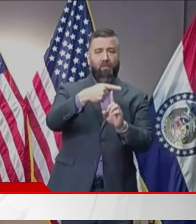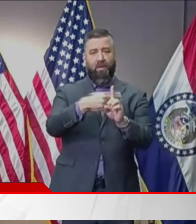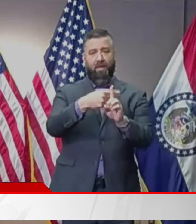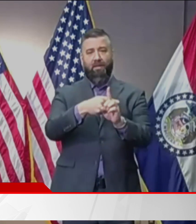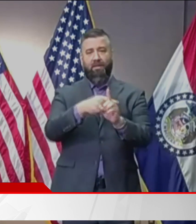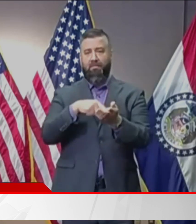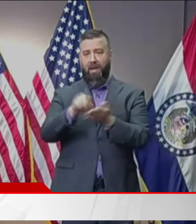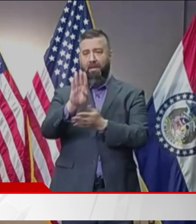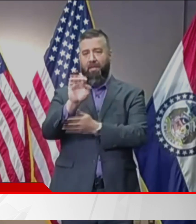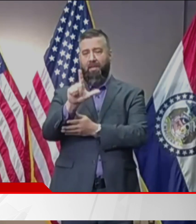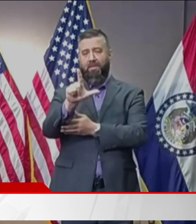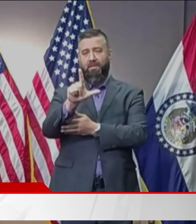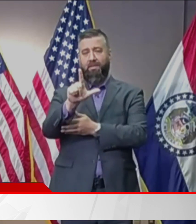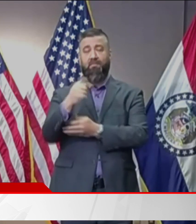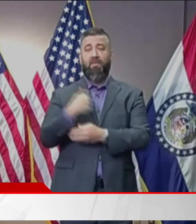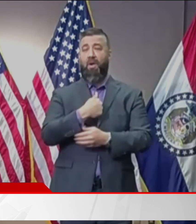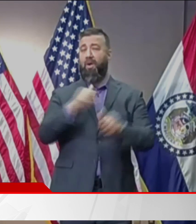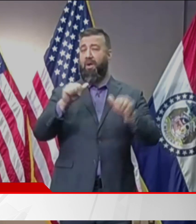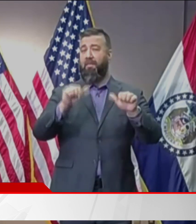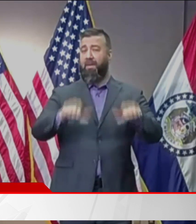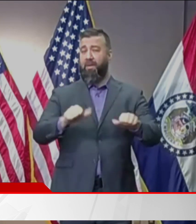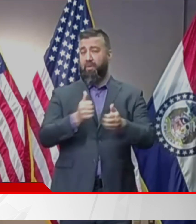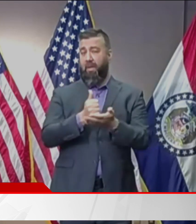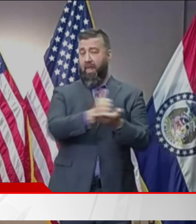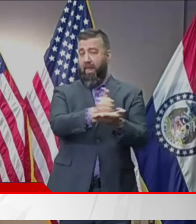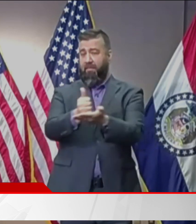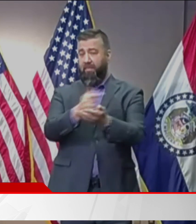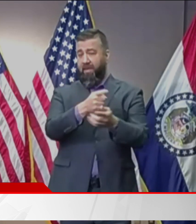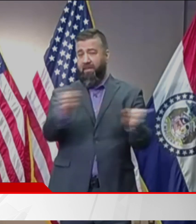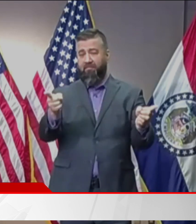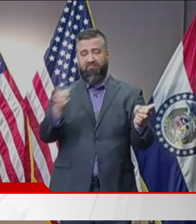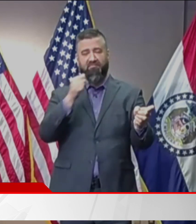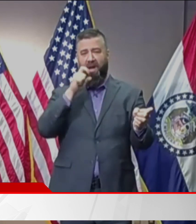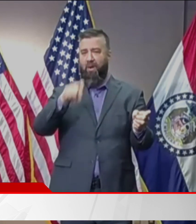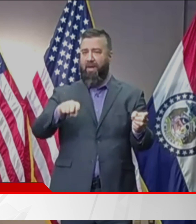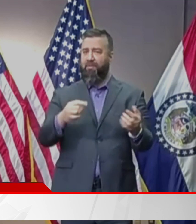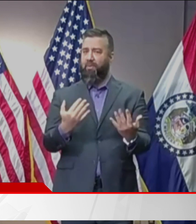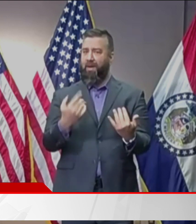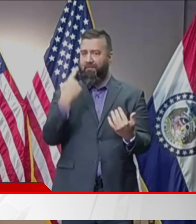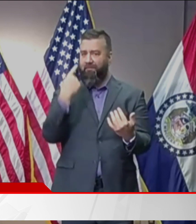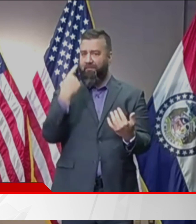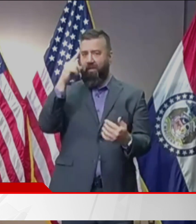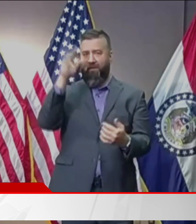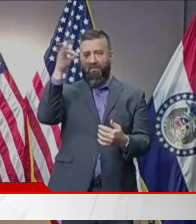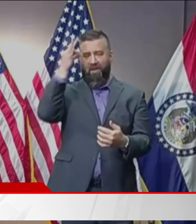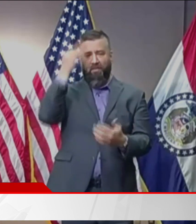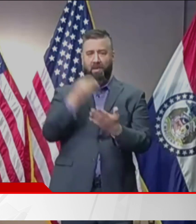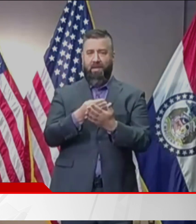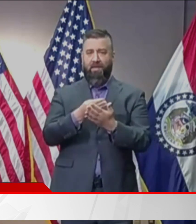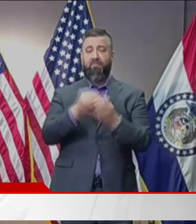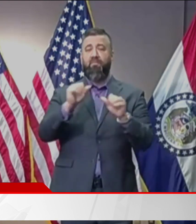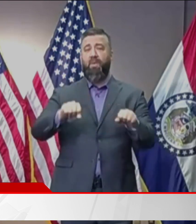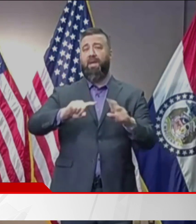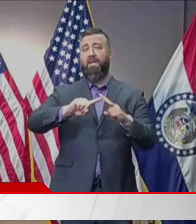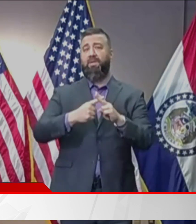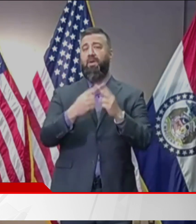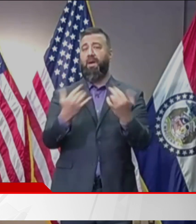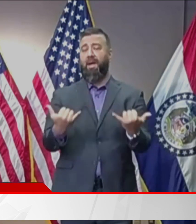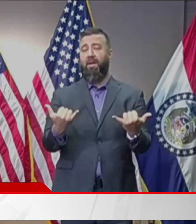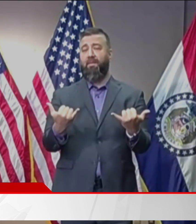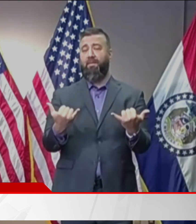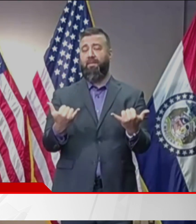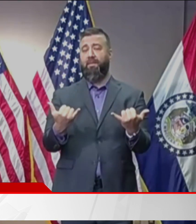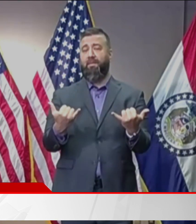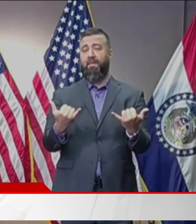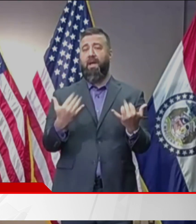But our ability to help those people doesn't have to wait on the new federal funds. We can start right now. So I want to thank Congresswoman Cori